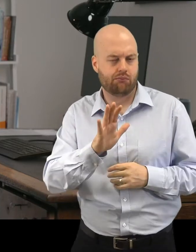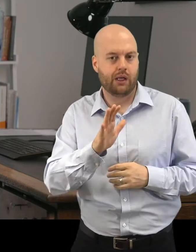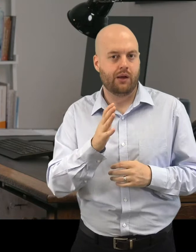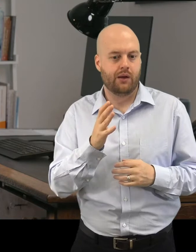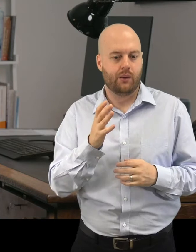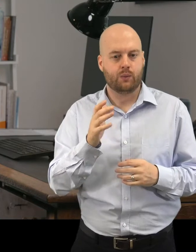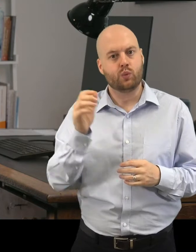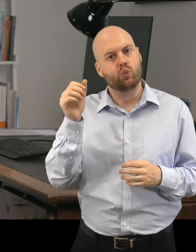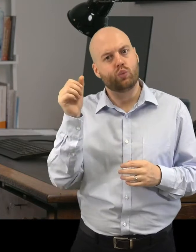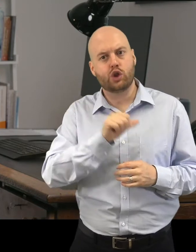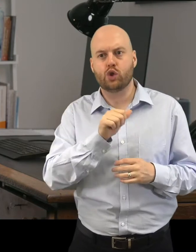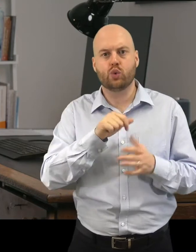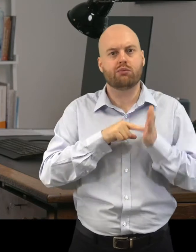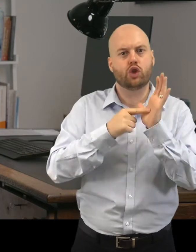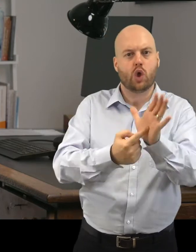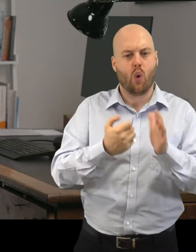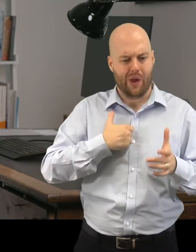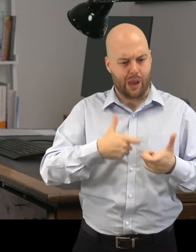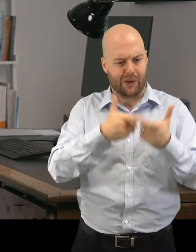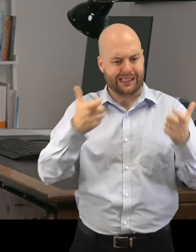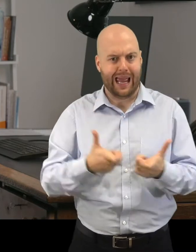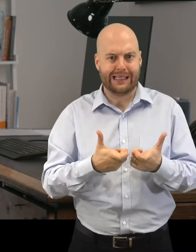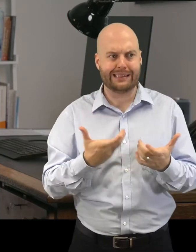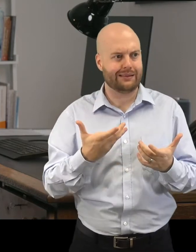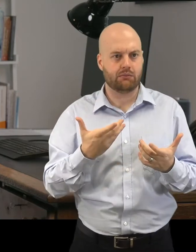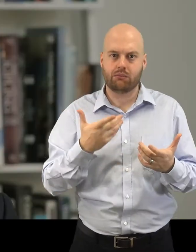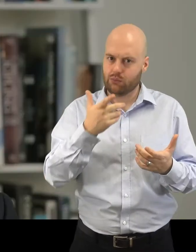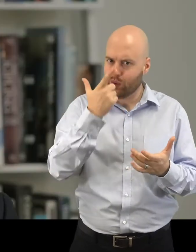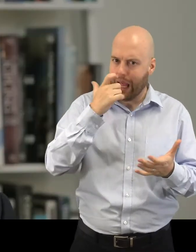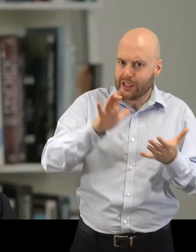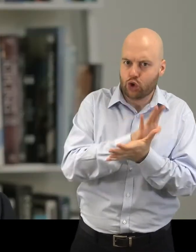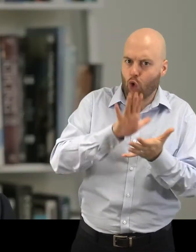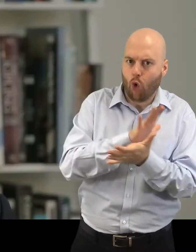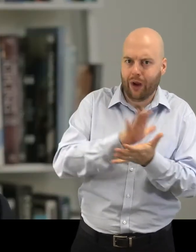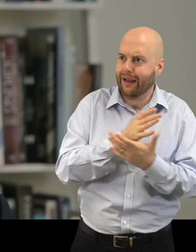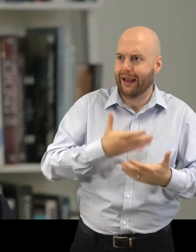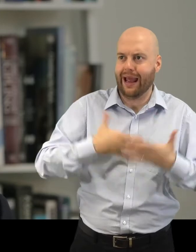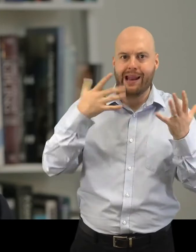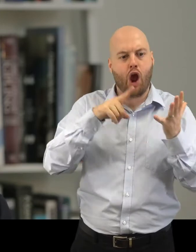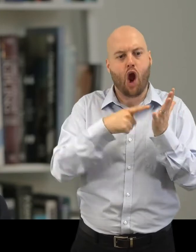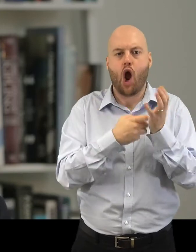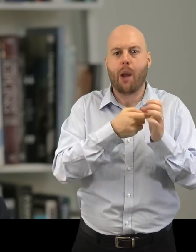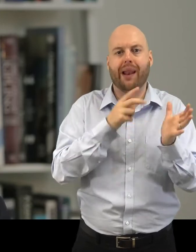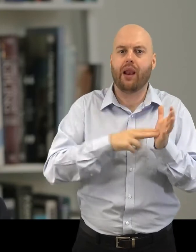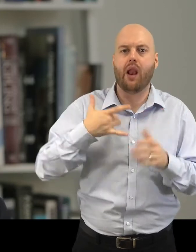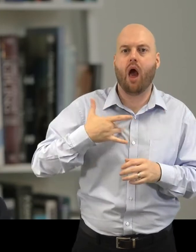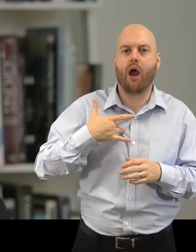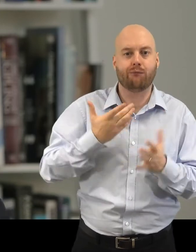make the case for the enjoyment of urban life through the incredible